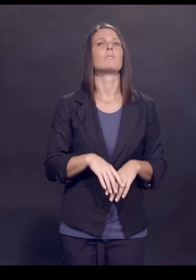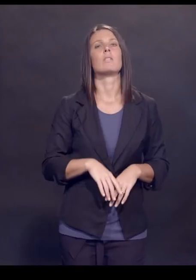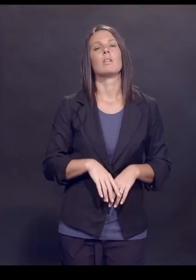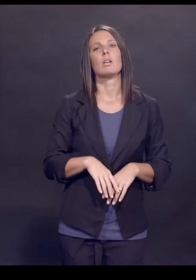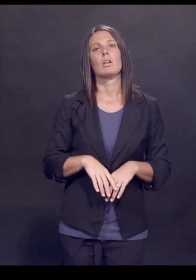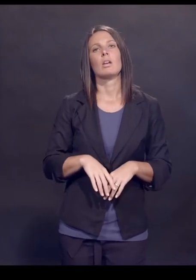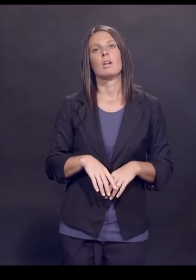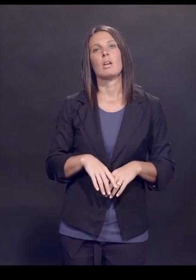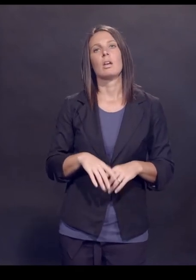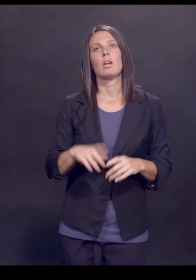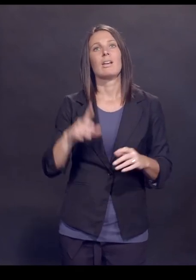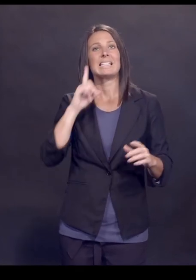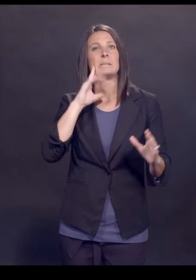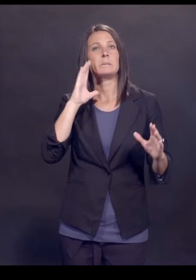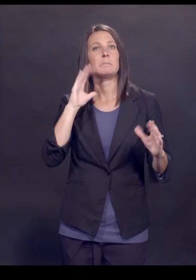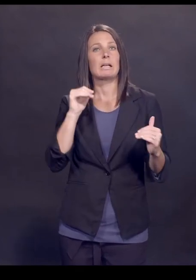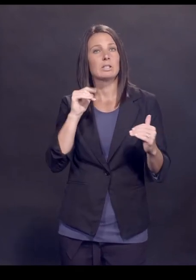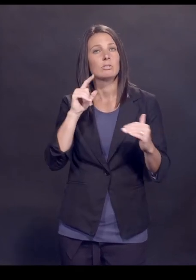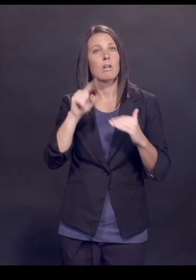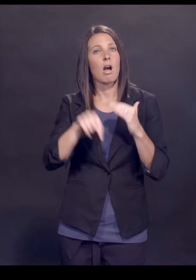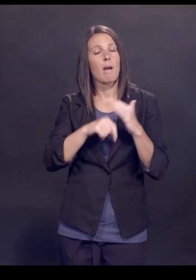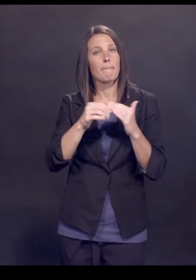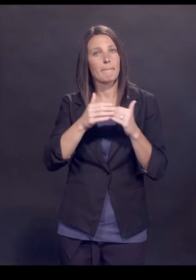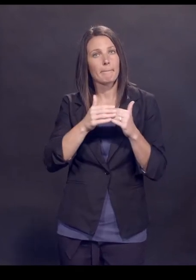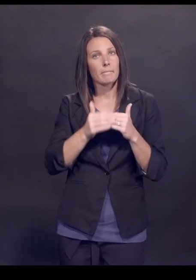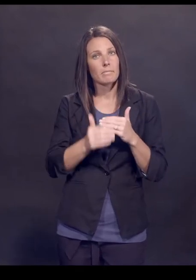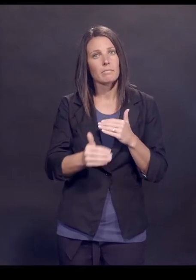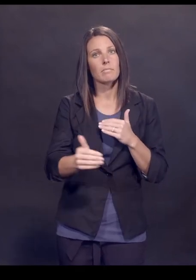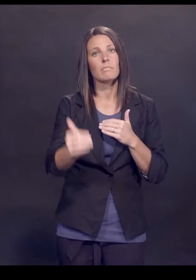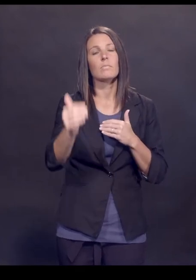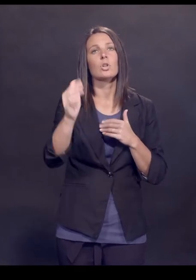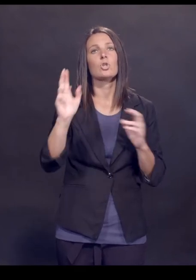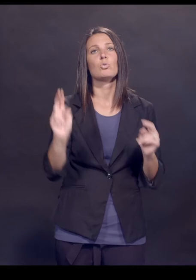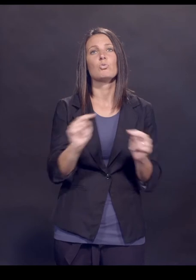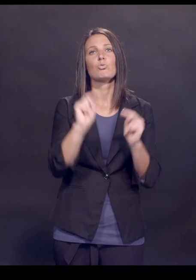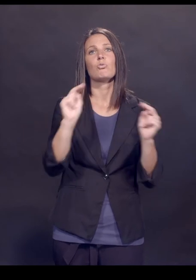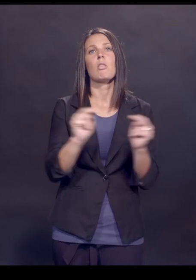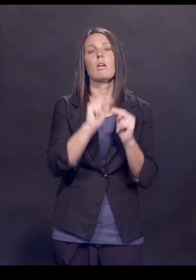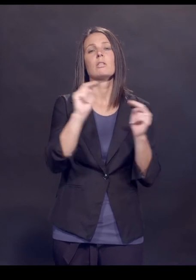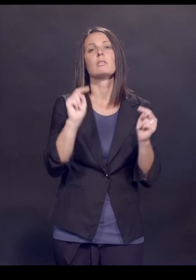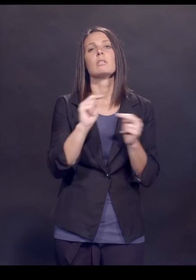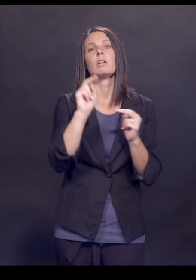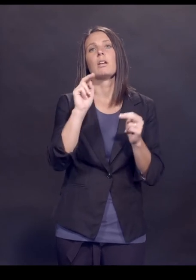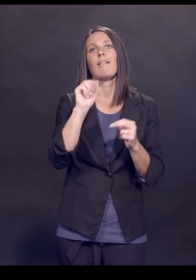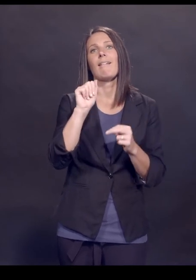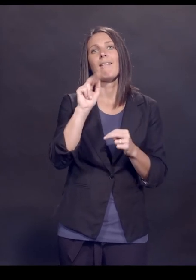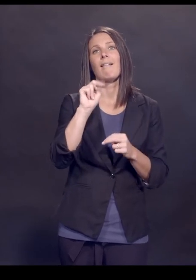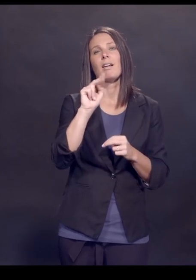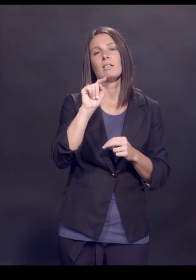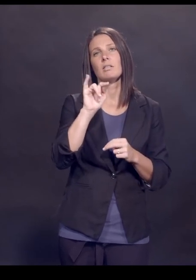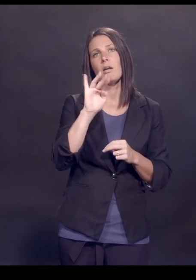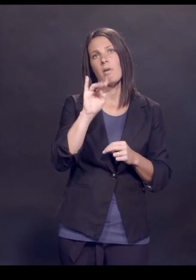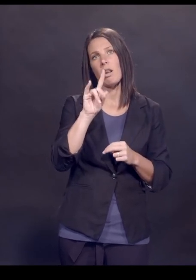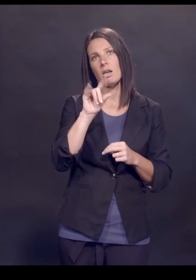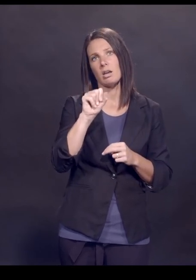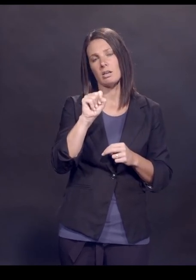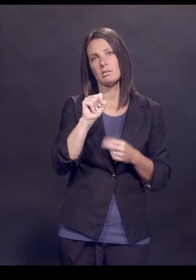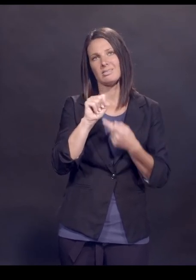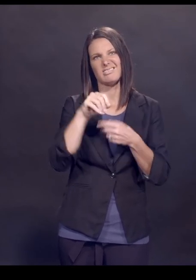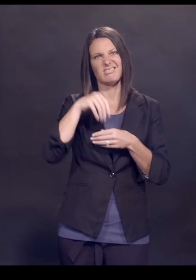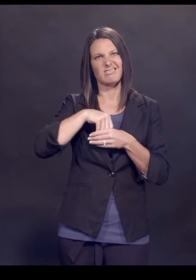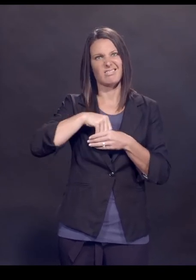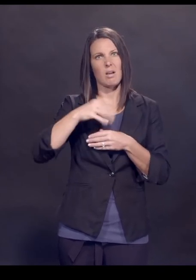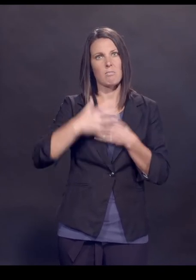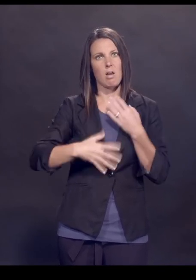expected over time, the level of neutralizing antibodies in your bloodstream, virus-specific antibodies in your